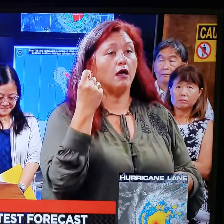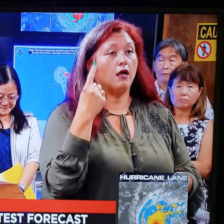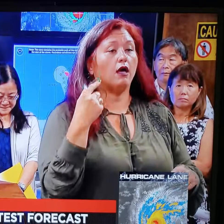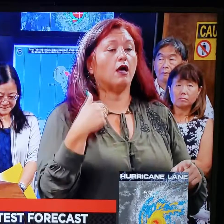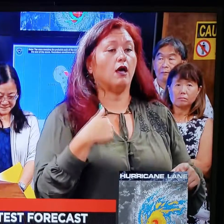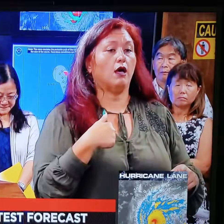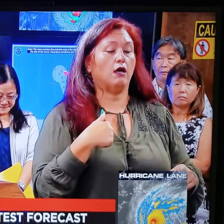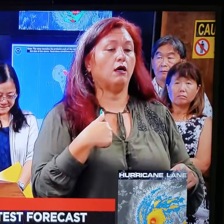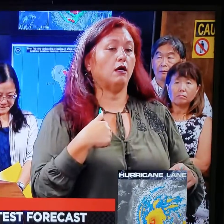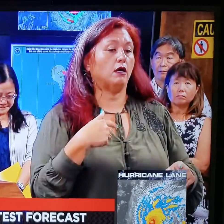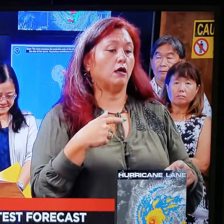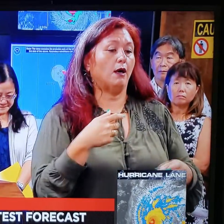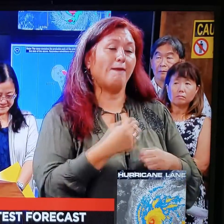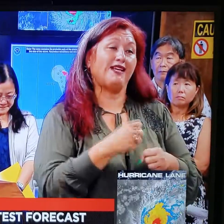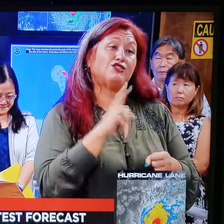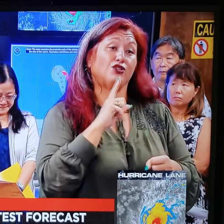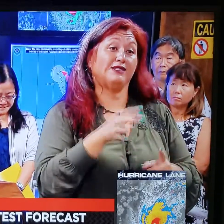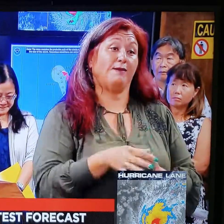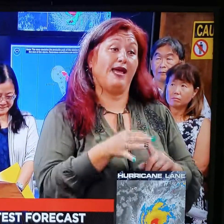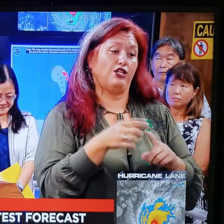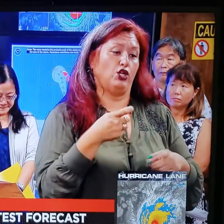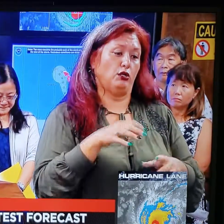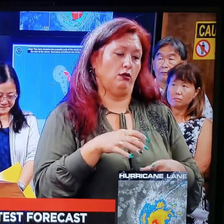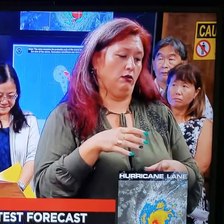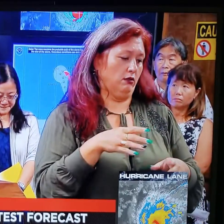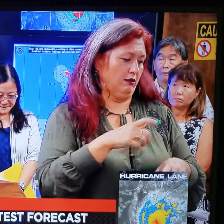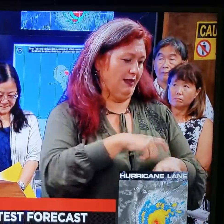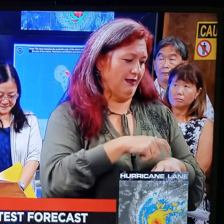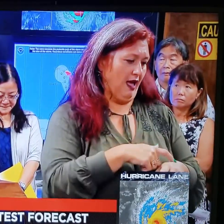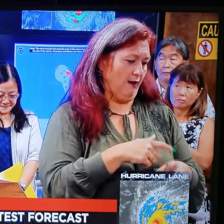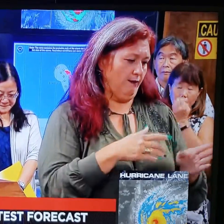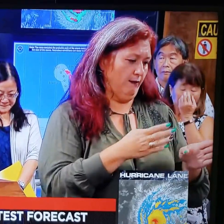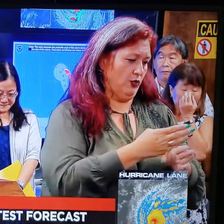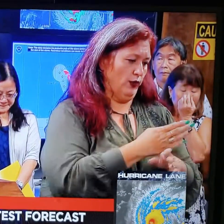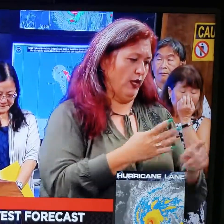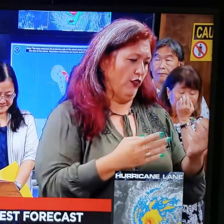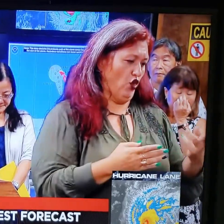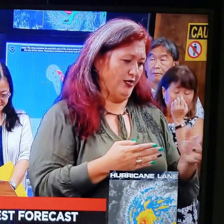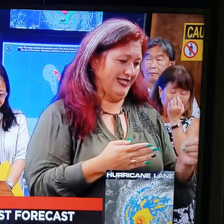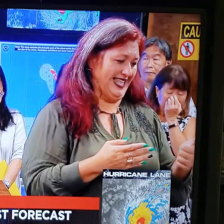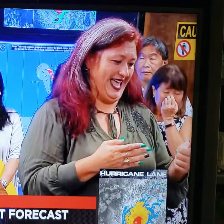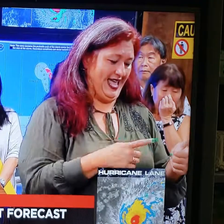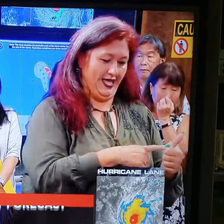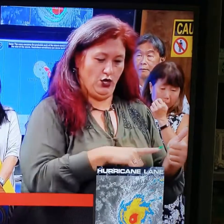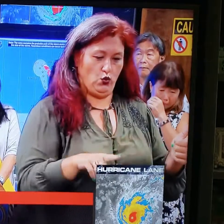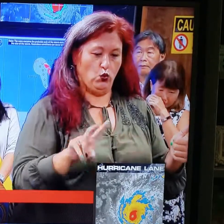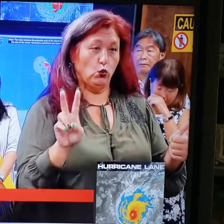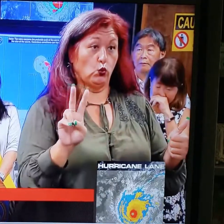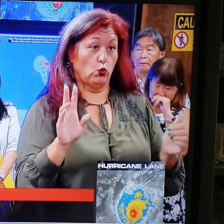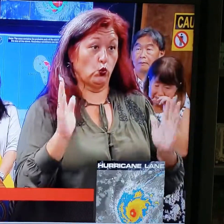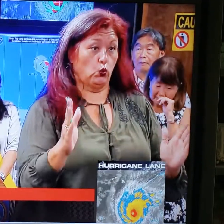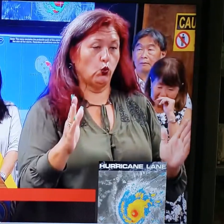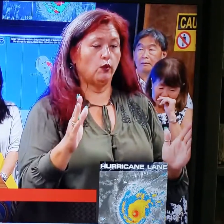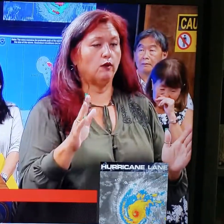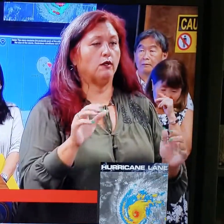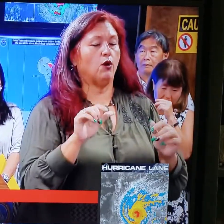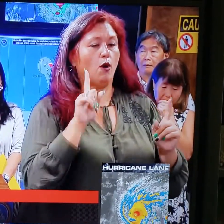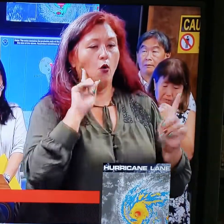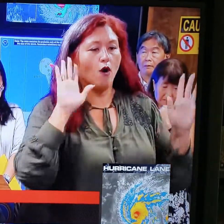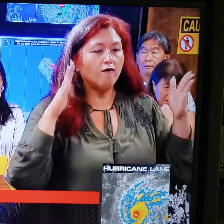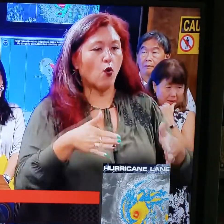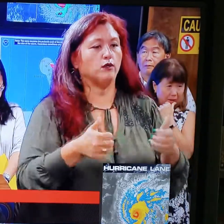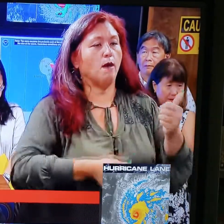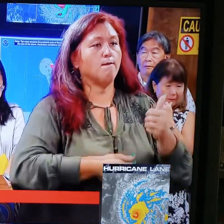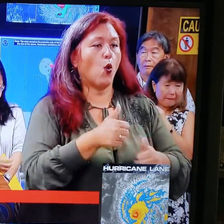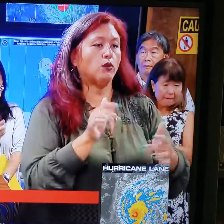we will make sure, especially during the time frame of Thursday between 10 a.m. and 2 p.m., to concentrate